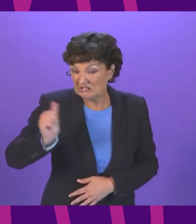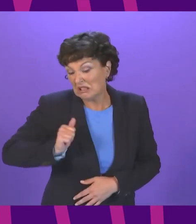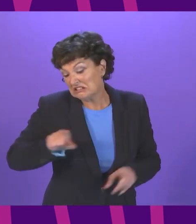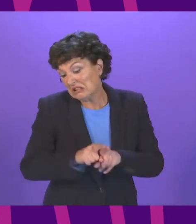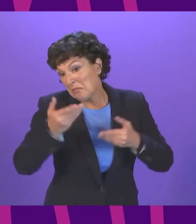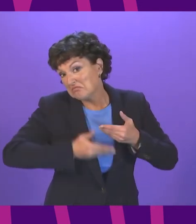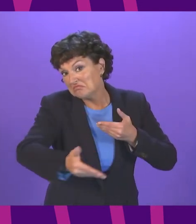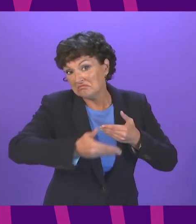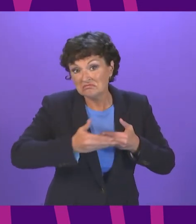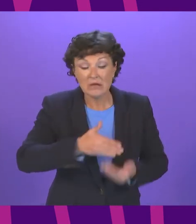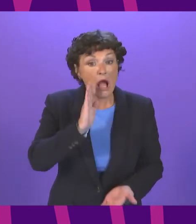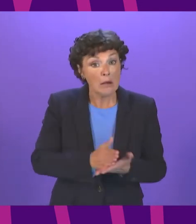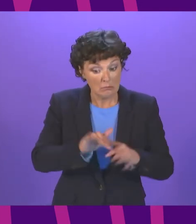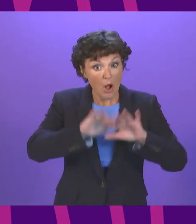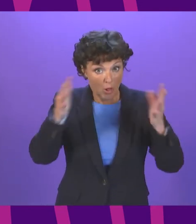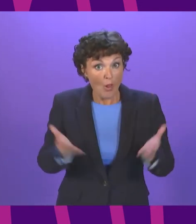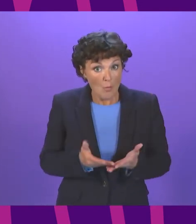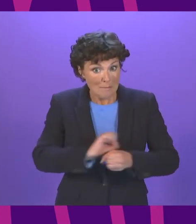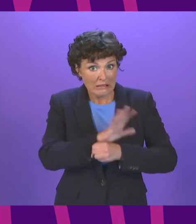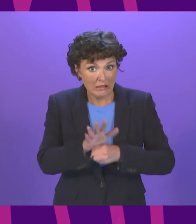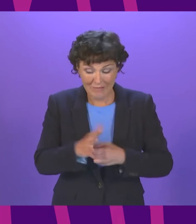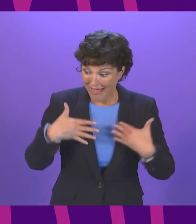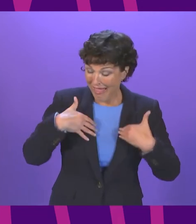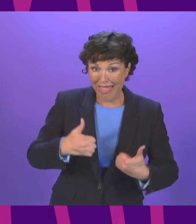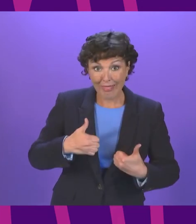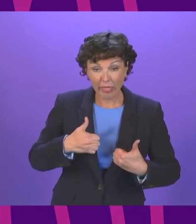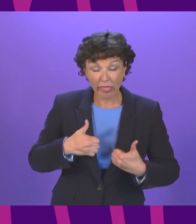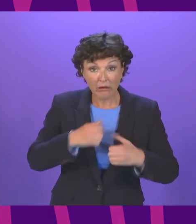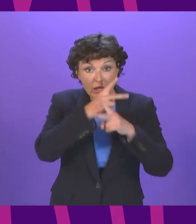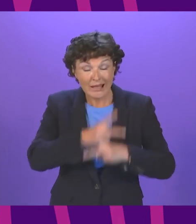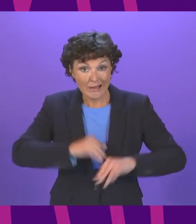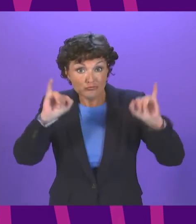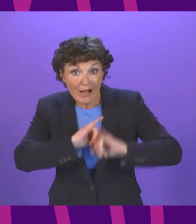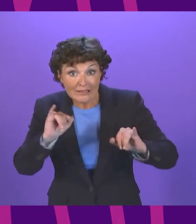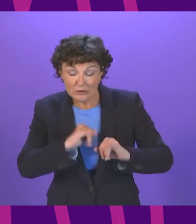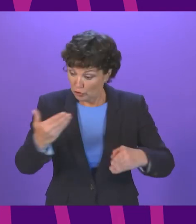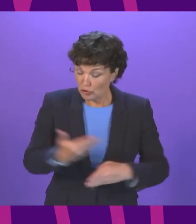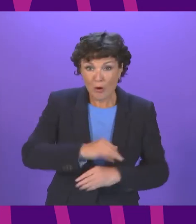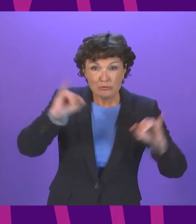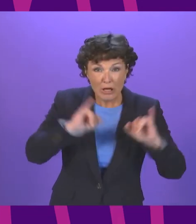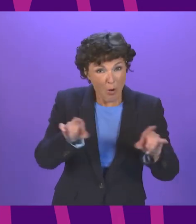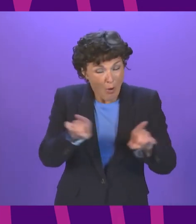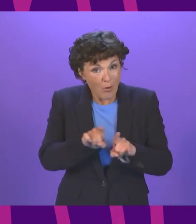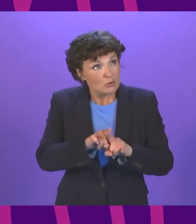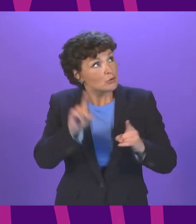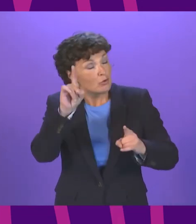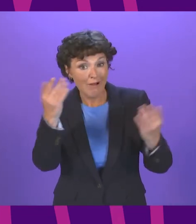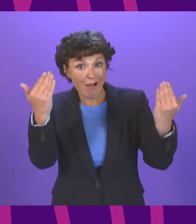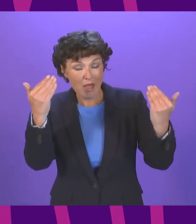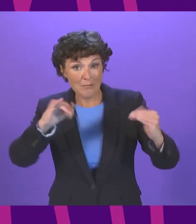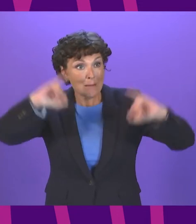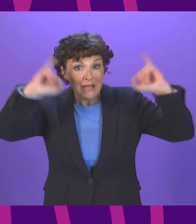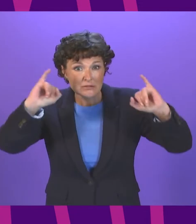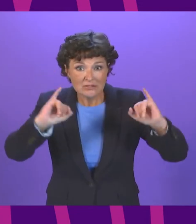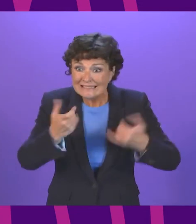up against a global pandemic a growing healthcare crisis a jobs crisis and a climate emergency. There is no